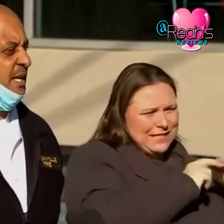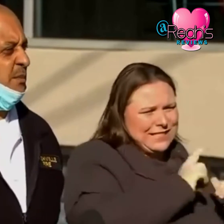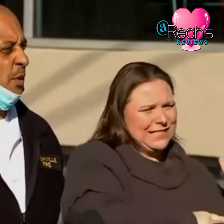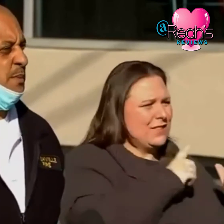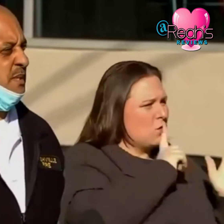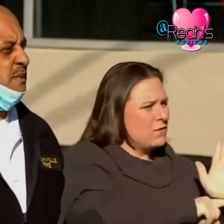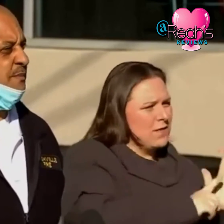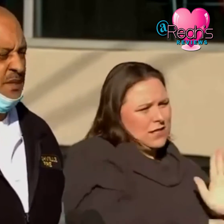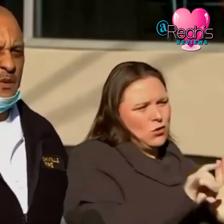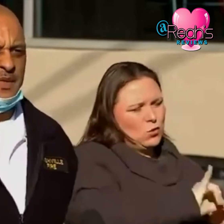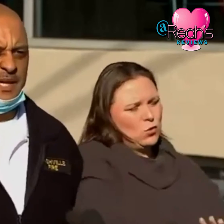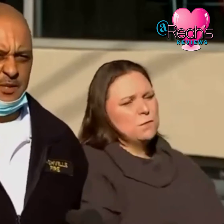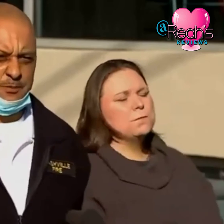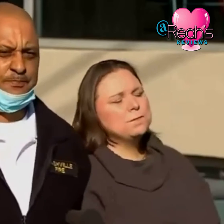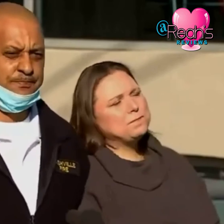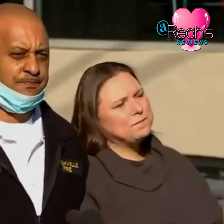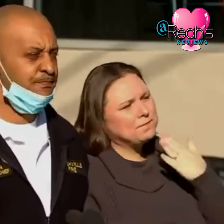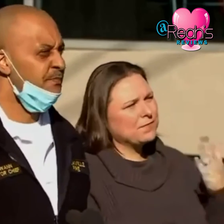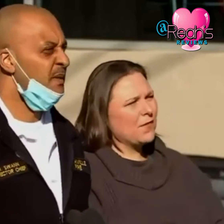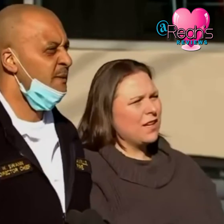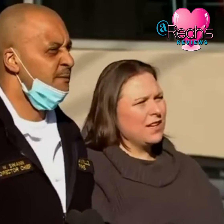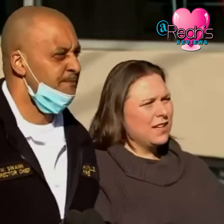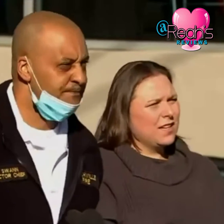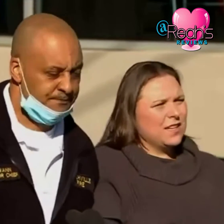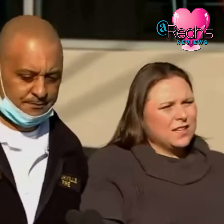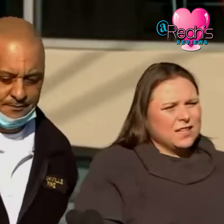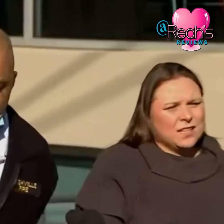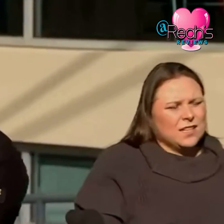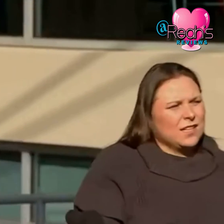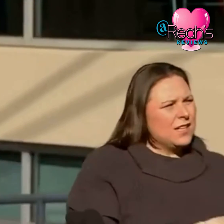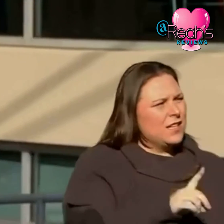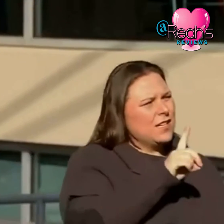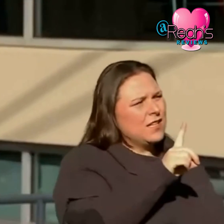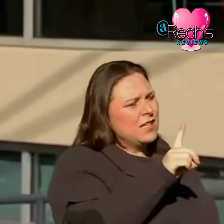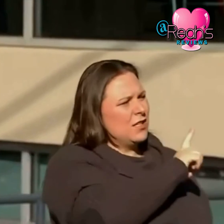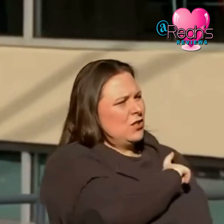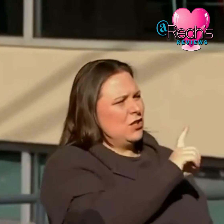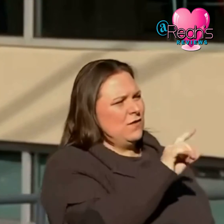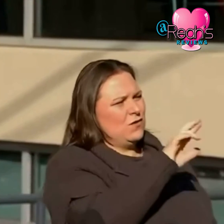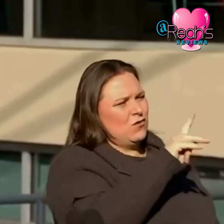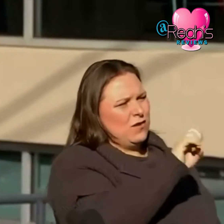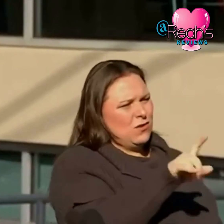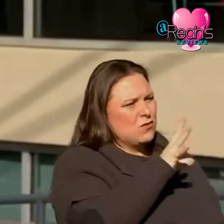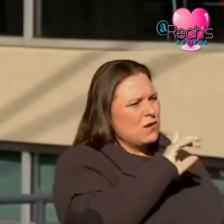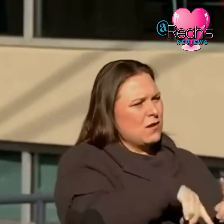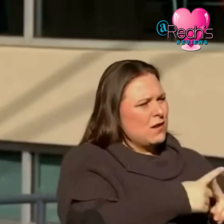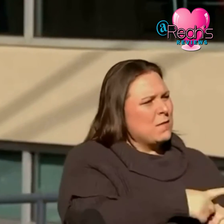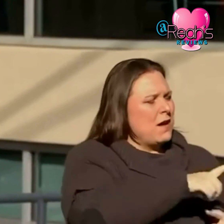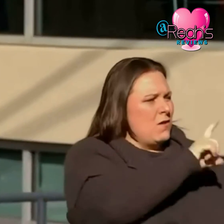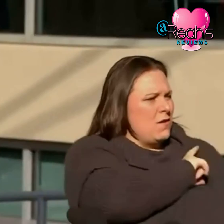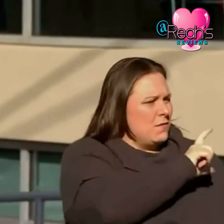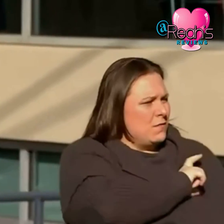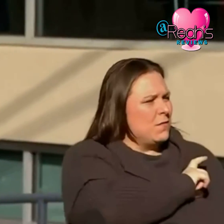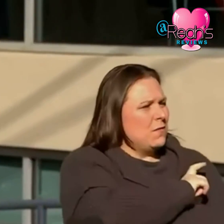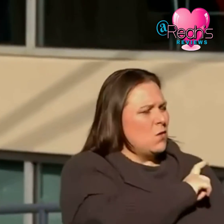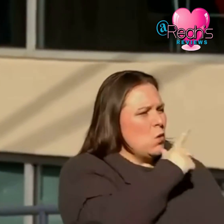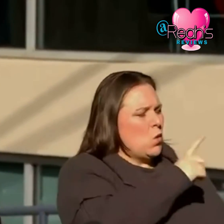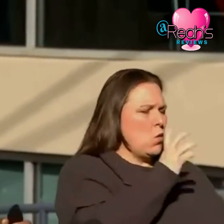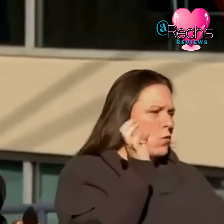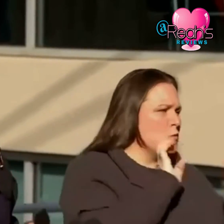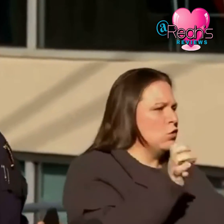investigation purposes so thank you can you talk about your officers and how their critical actions to evacuate the area